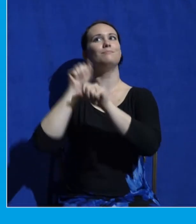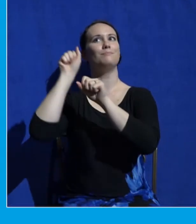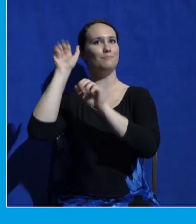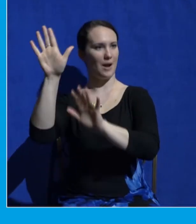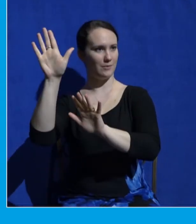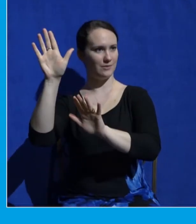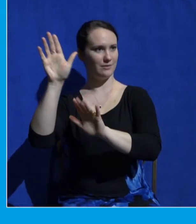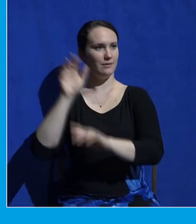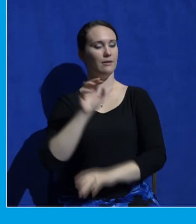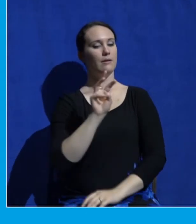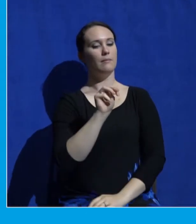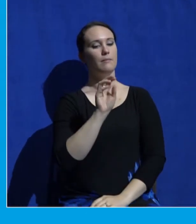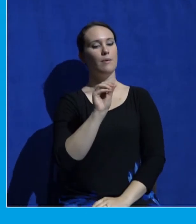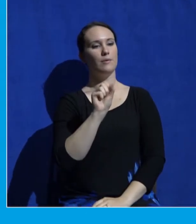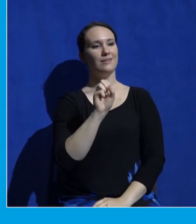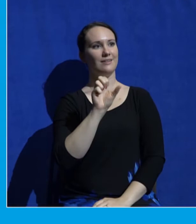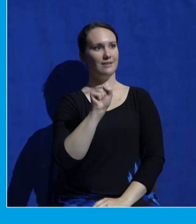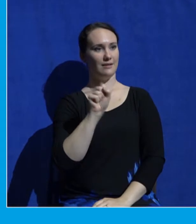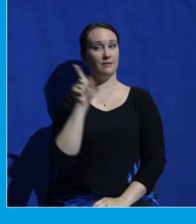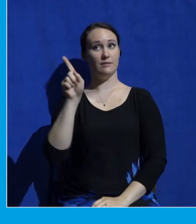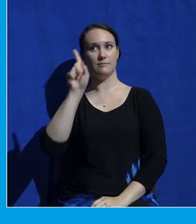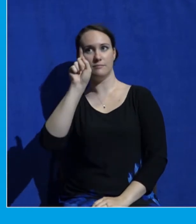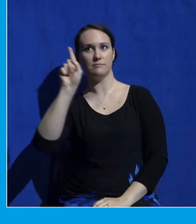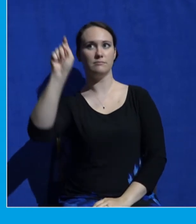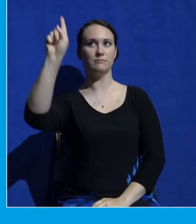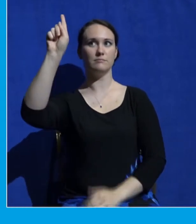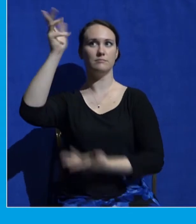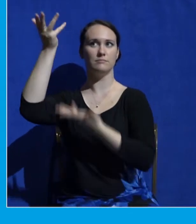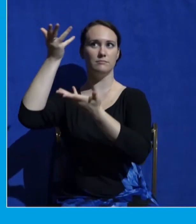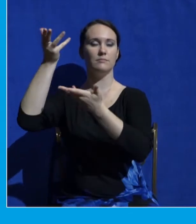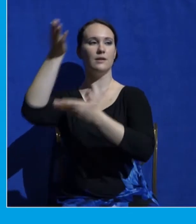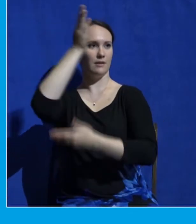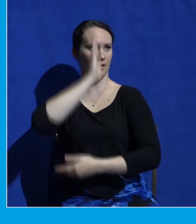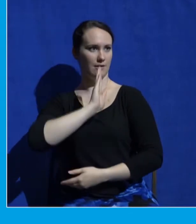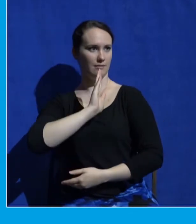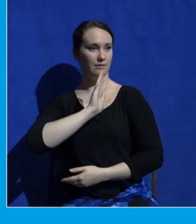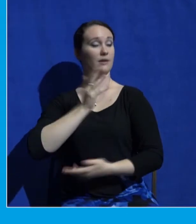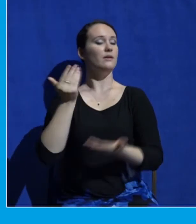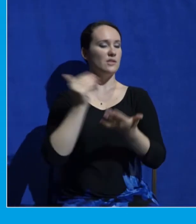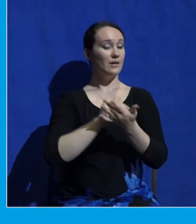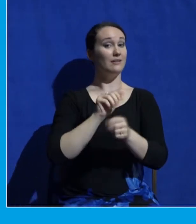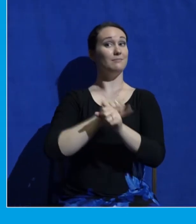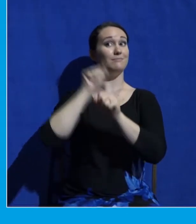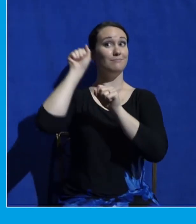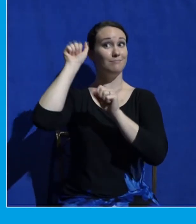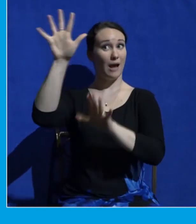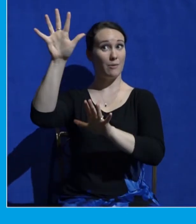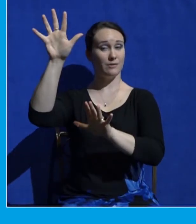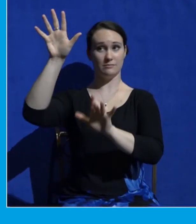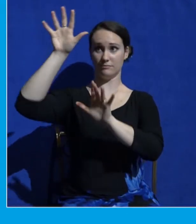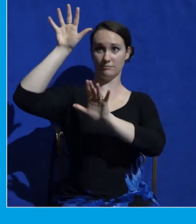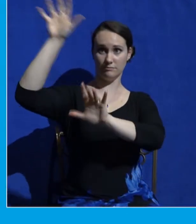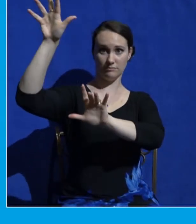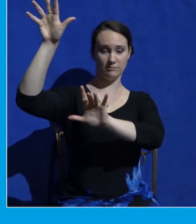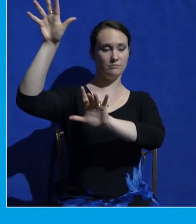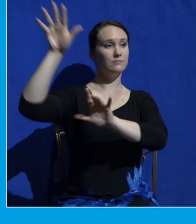up to God. So now they've come to this mountain. Everybody else stays at the bottom of the mountain. In fact, they stay far off